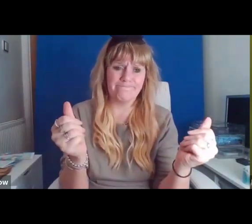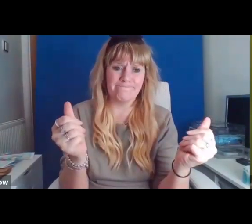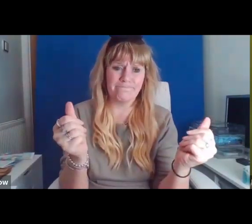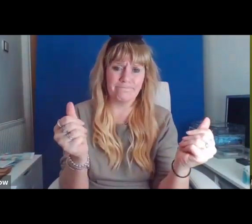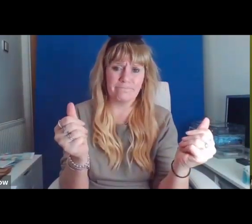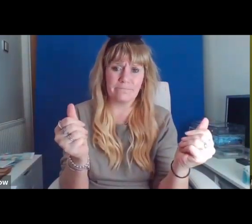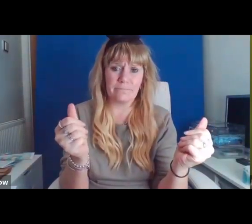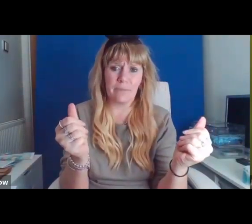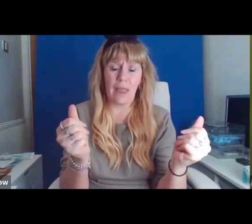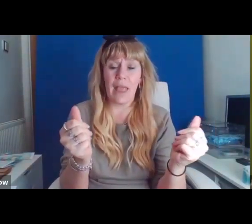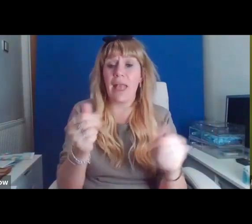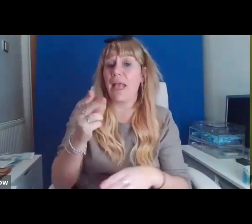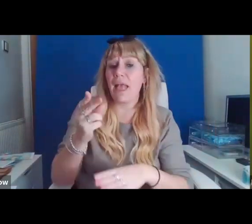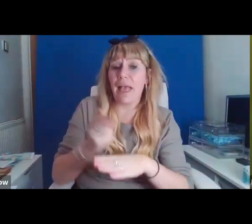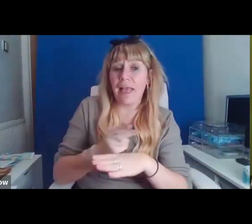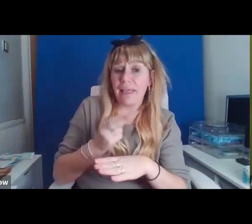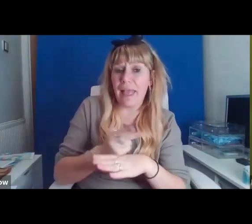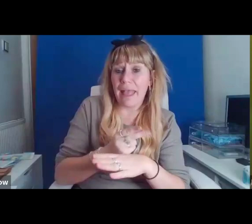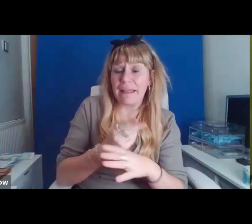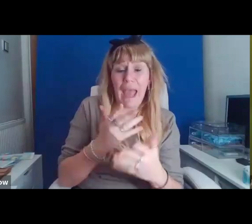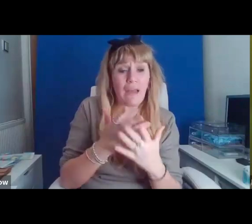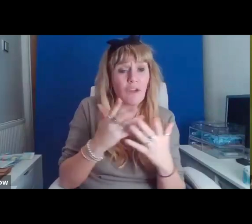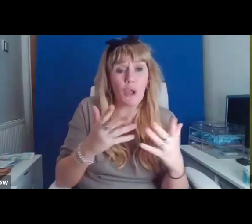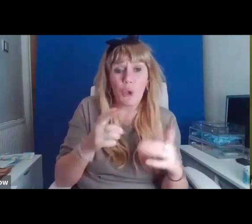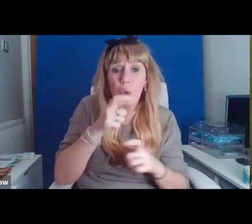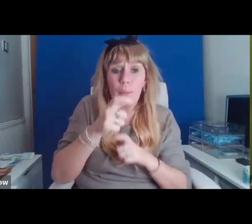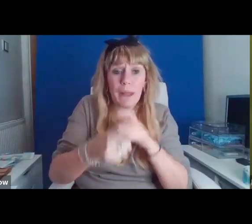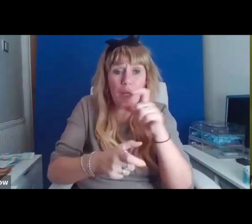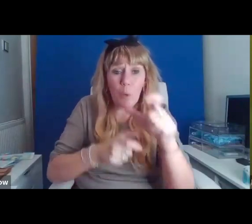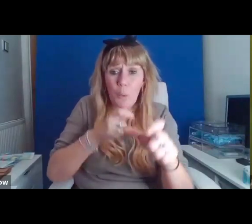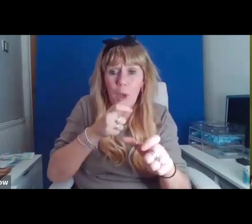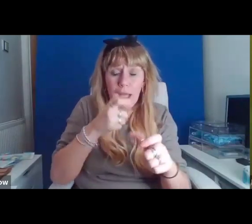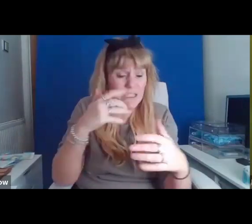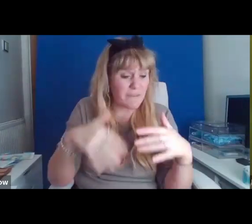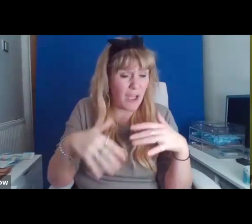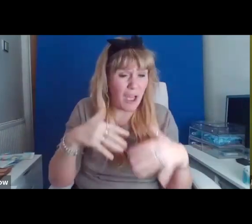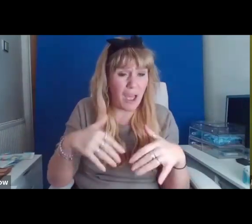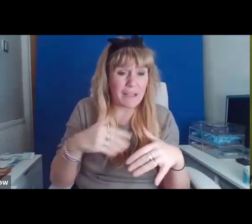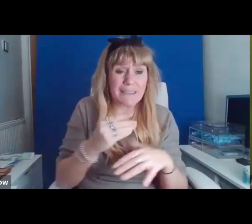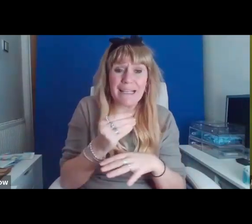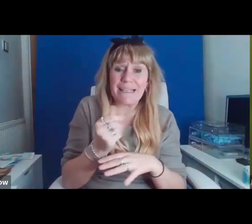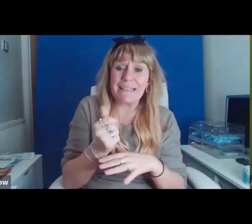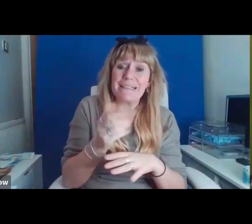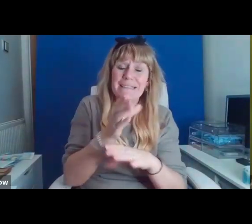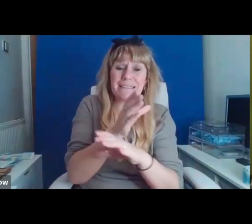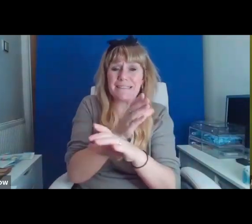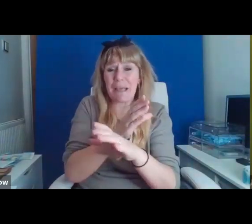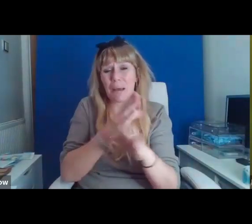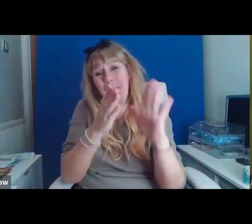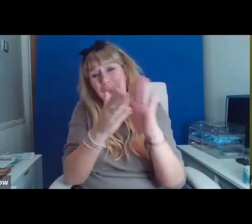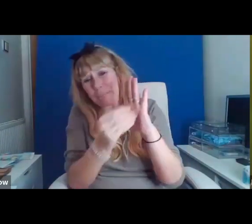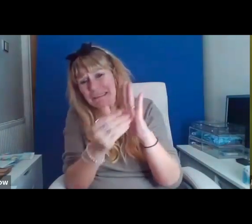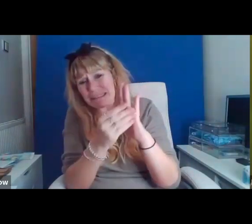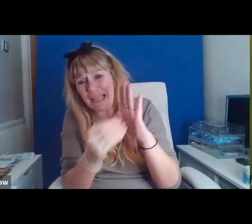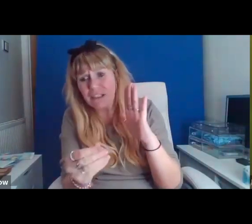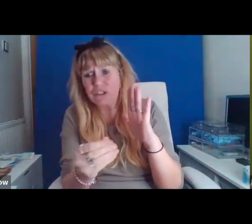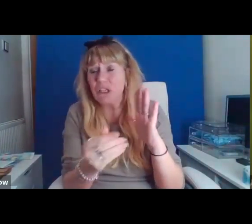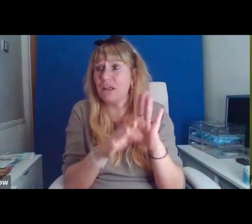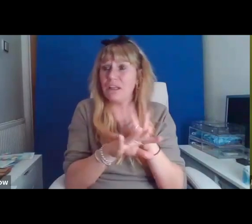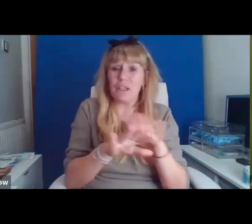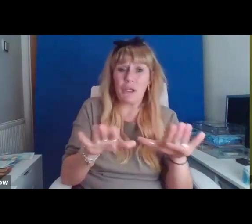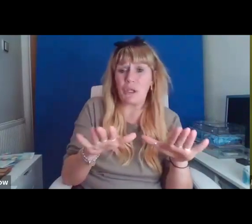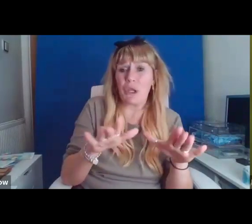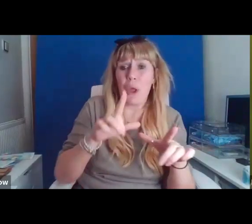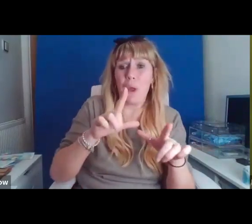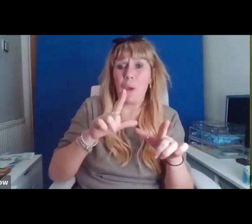Again, I have too many words for hurt and not enough. Some imitation, Inuit. No lacking, no lingual